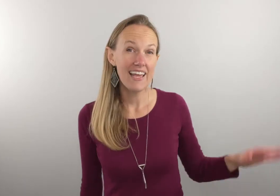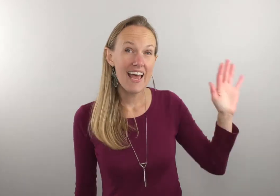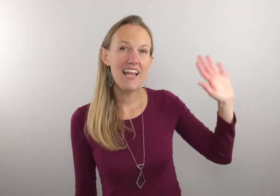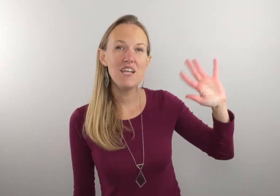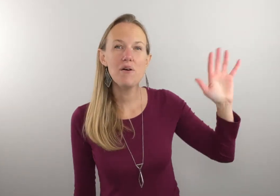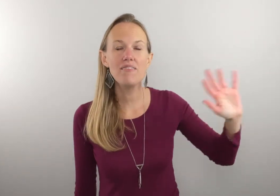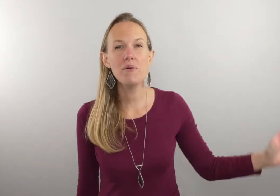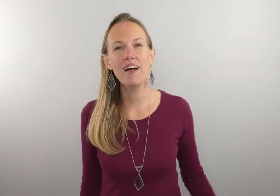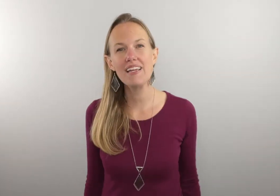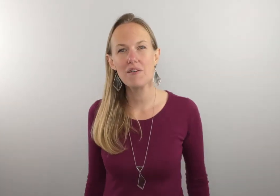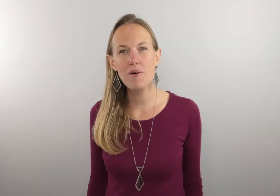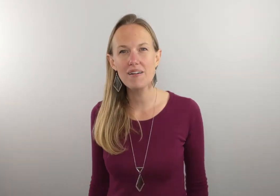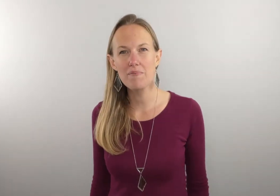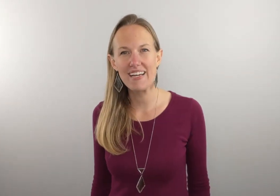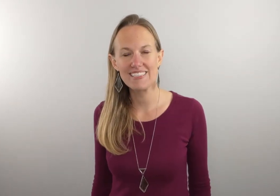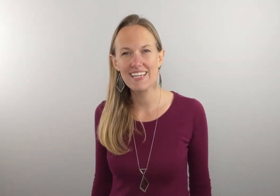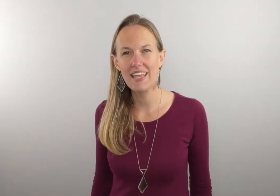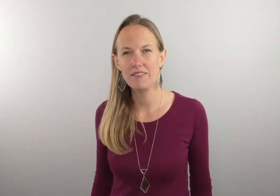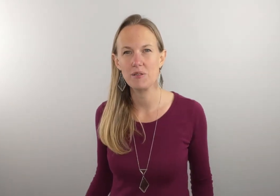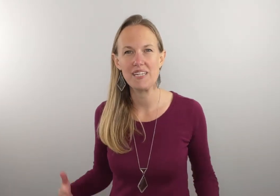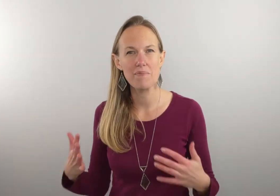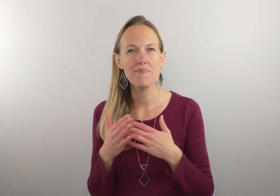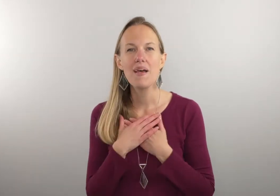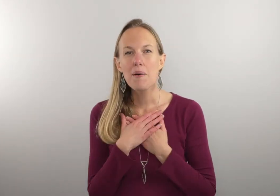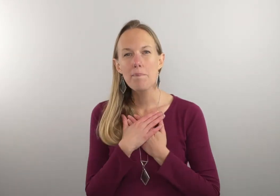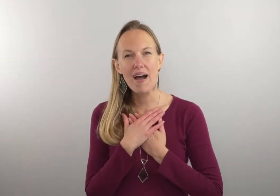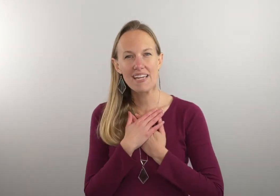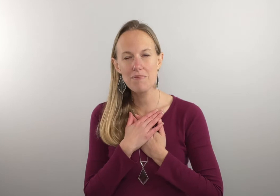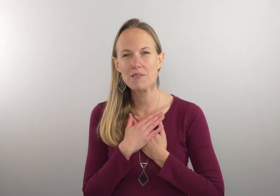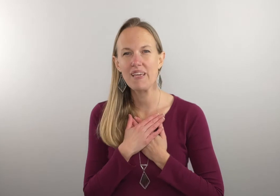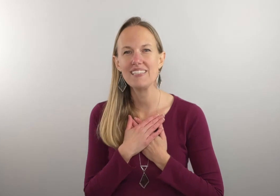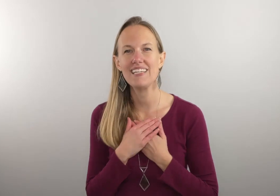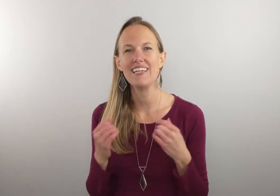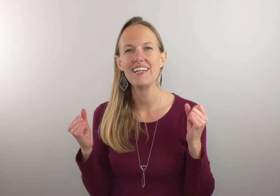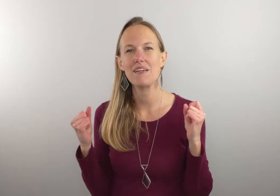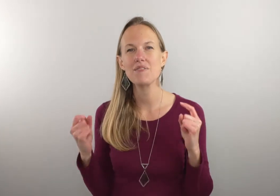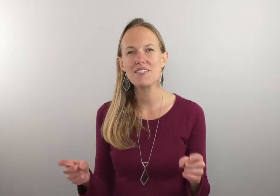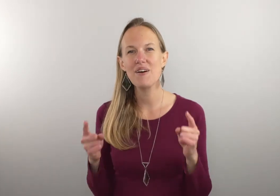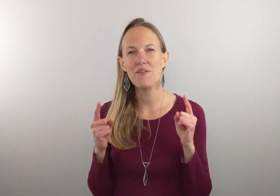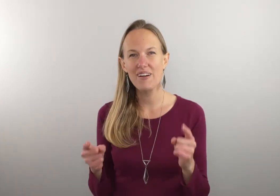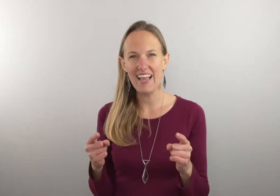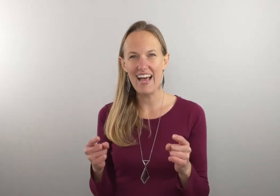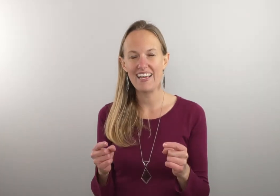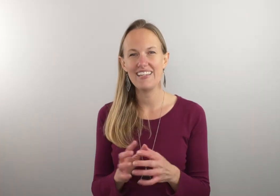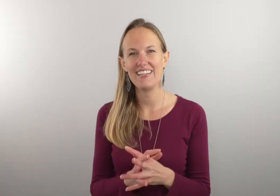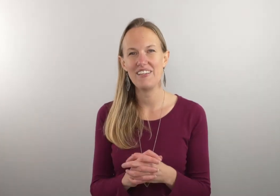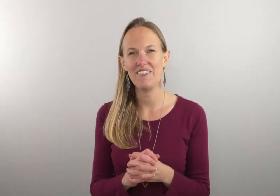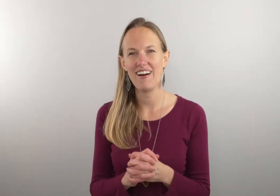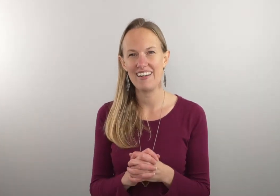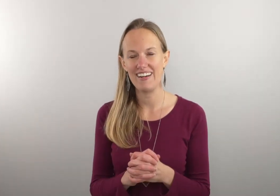Hello everyone and welcome back to Sign Language Worship. My name is Mandy and I am so glad that you are here.